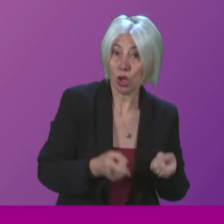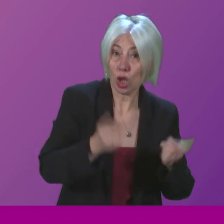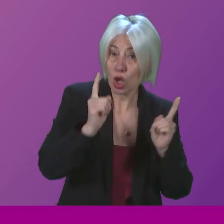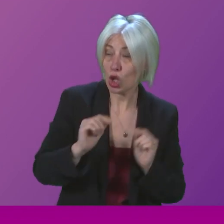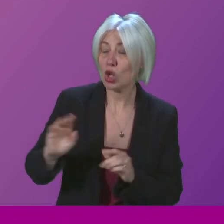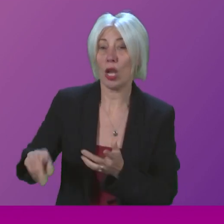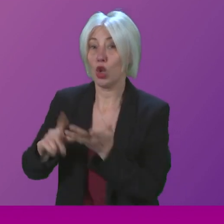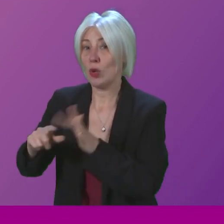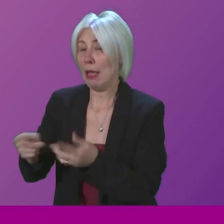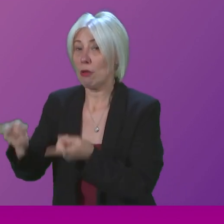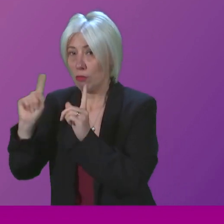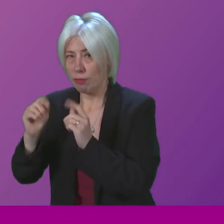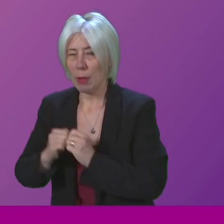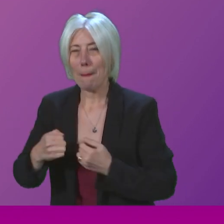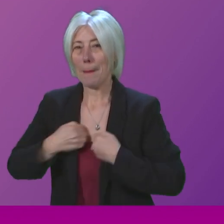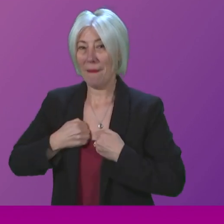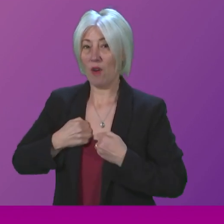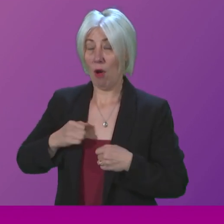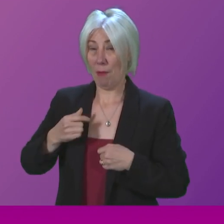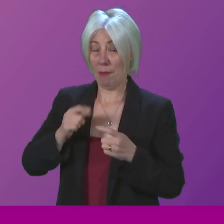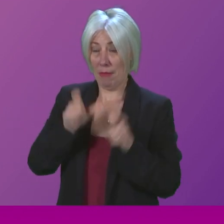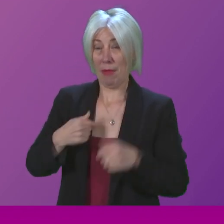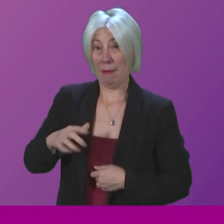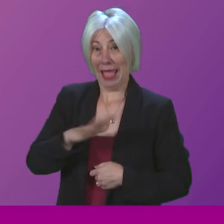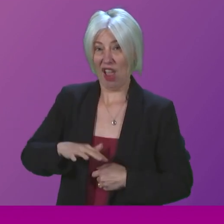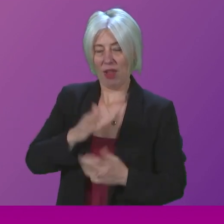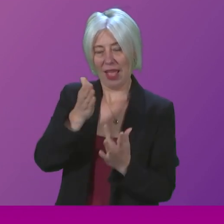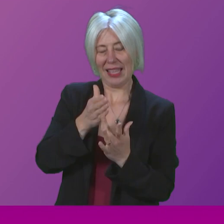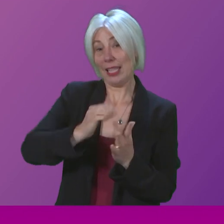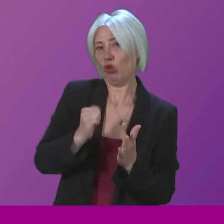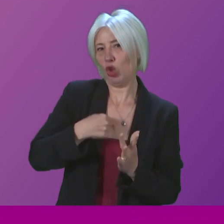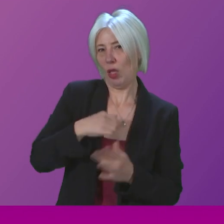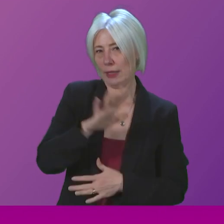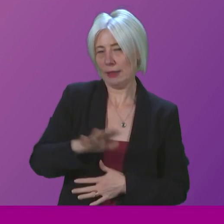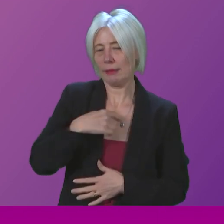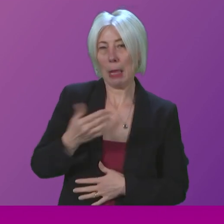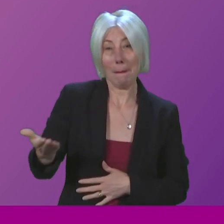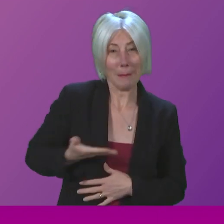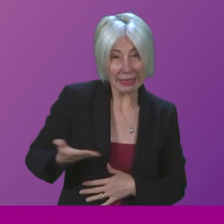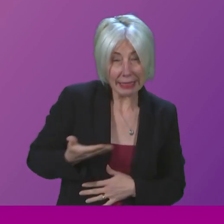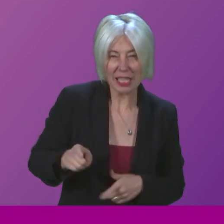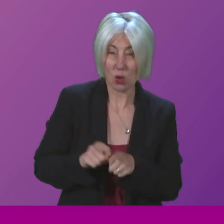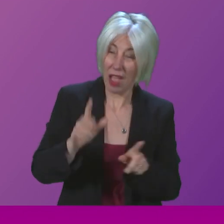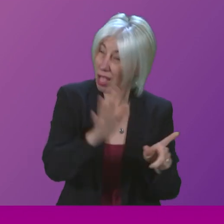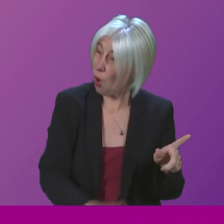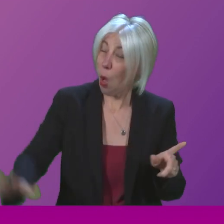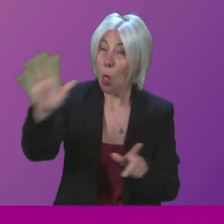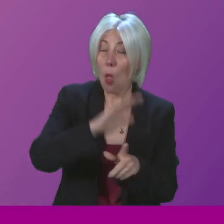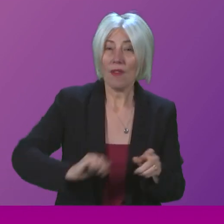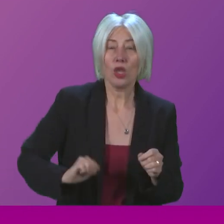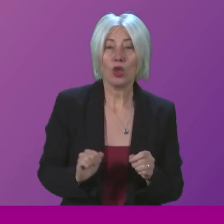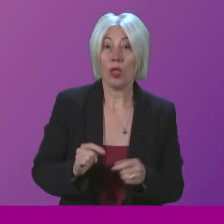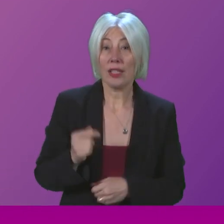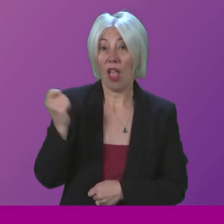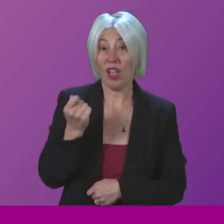the British Government. But for my constituents, the people of central Scotland, and for people and businesses right across Scotland, the success